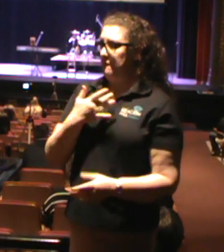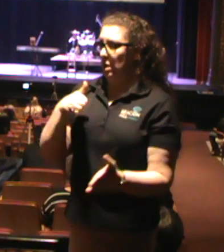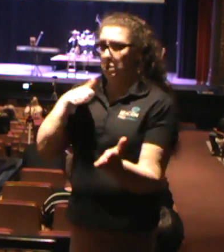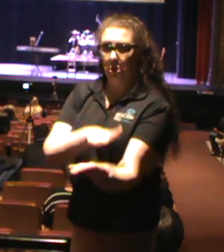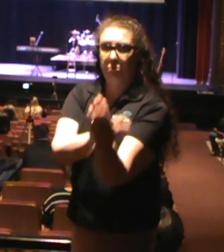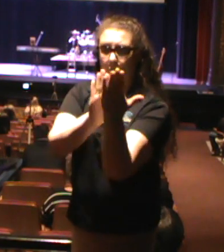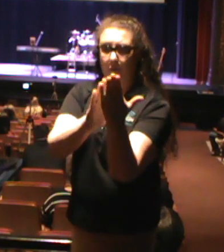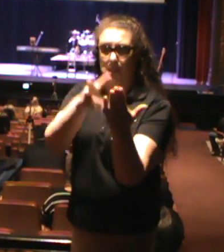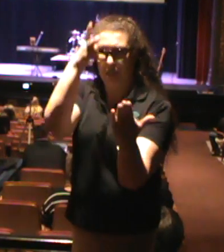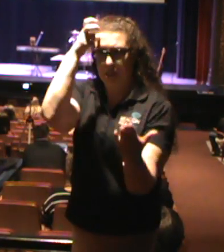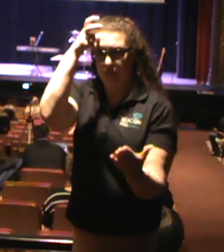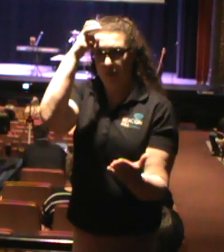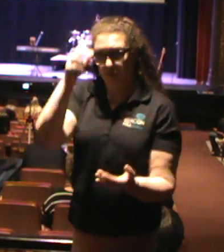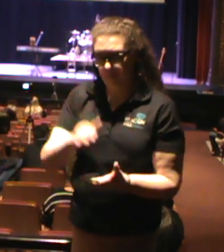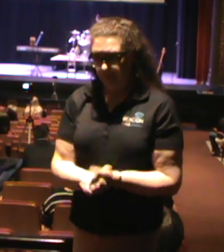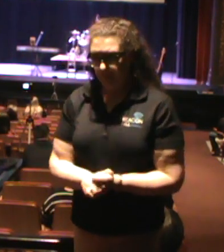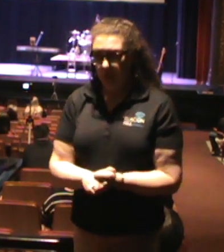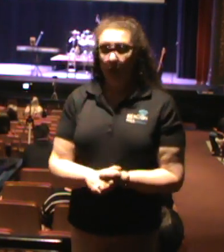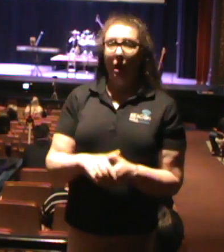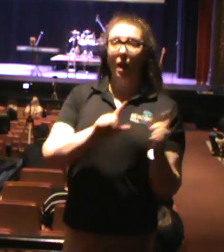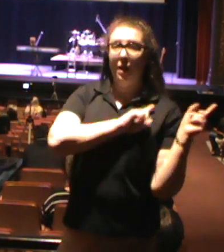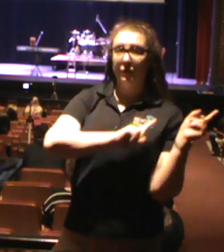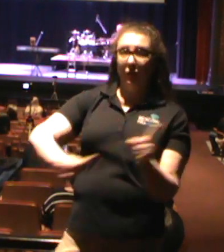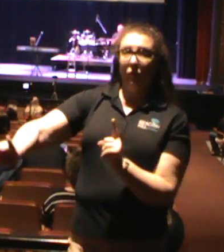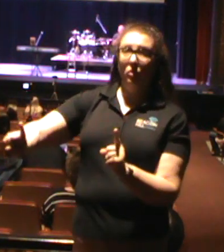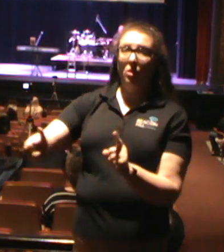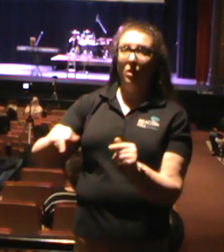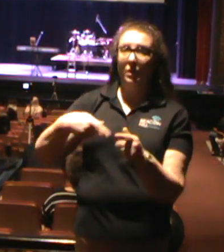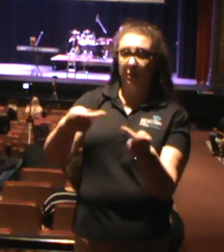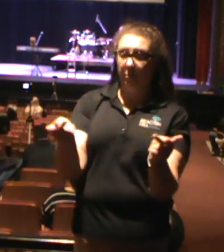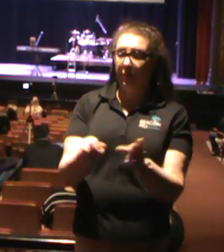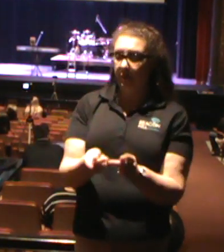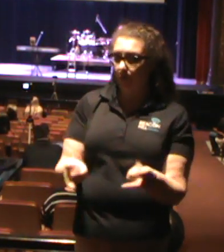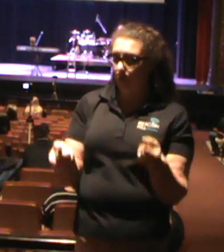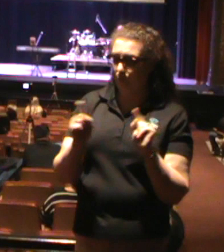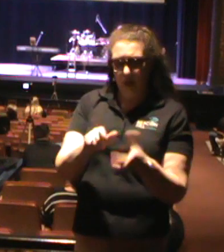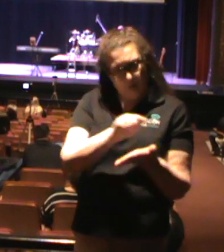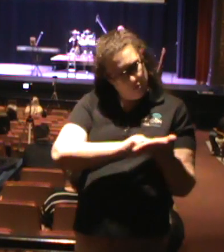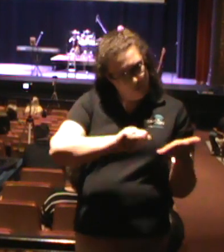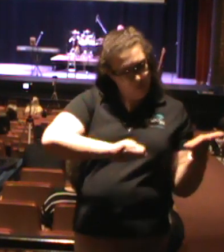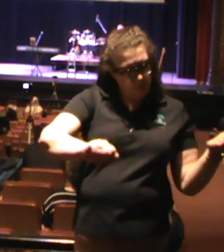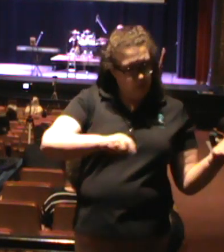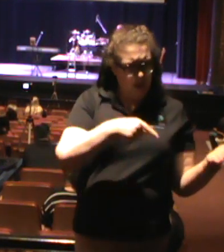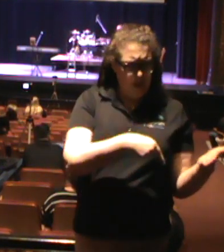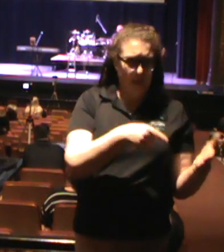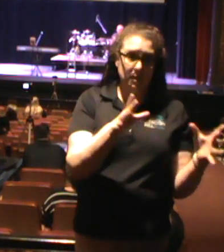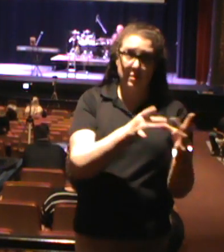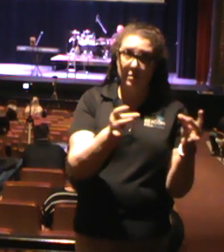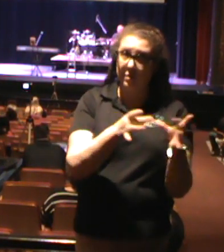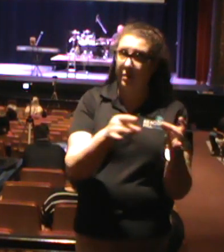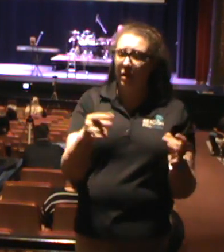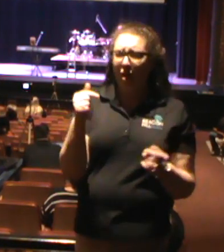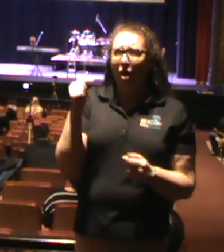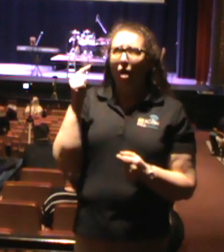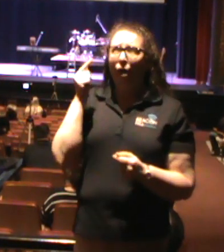of evil. I have been in places where literally, when I was writing this sermon, I just thought about some places that I've been to.